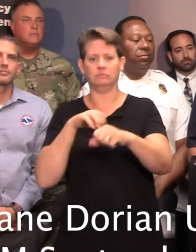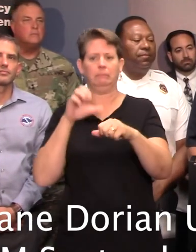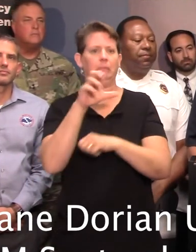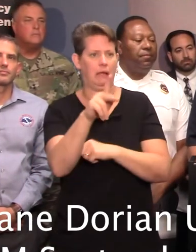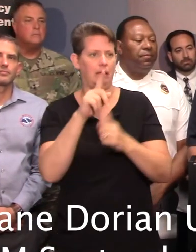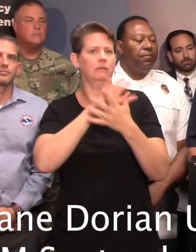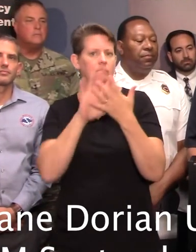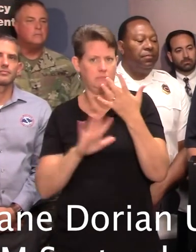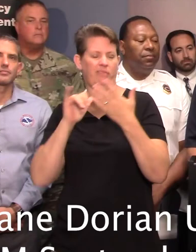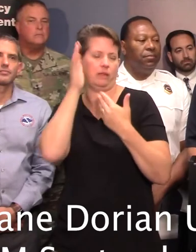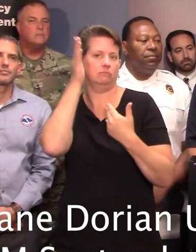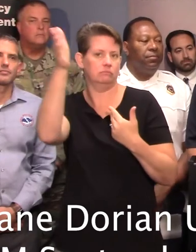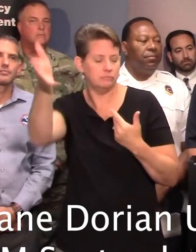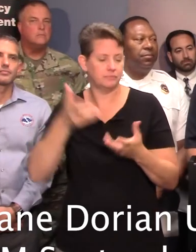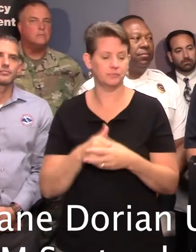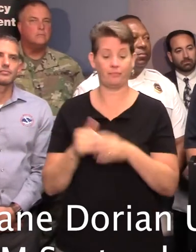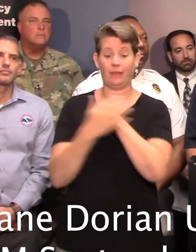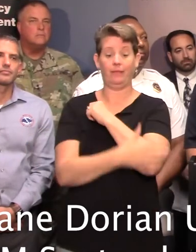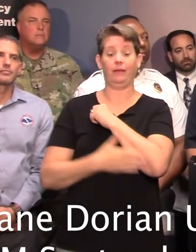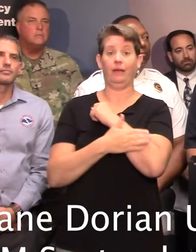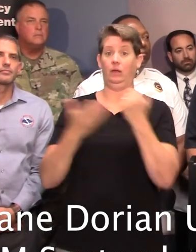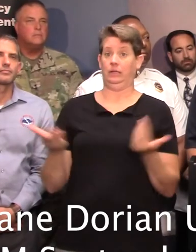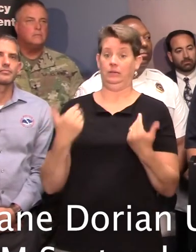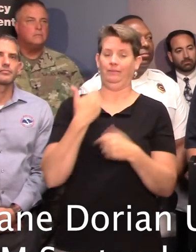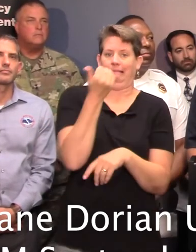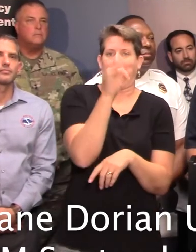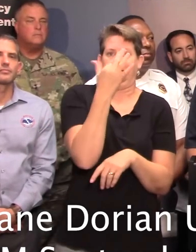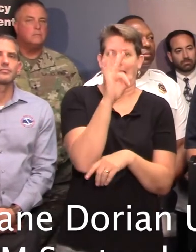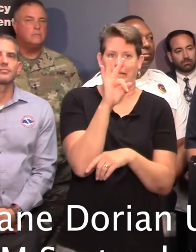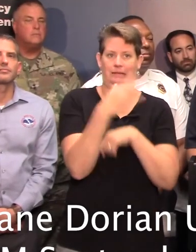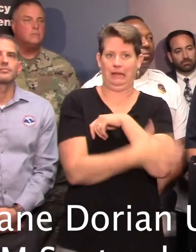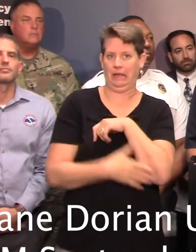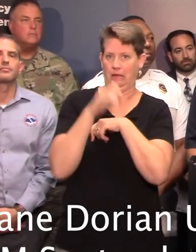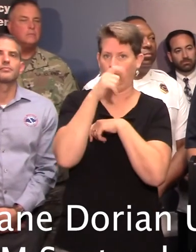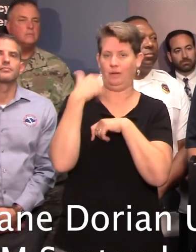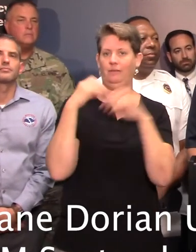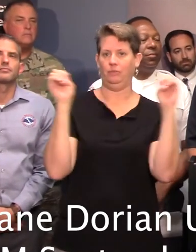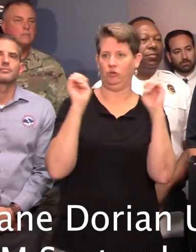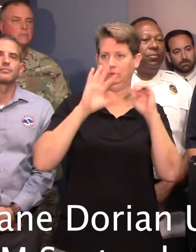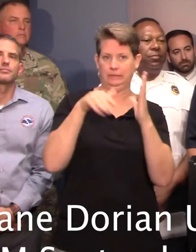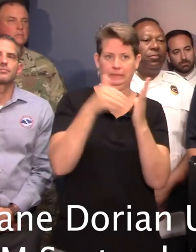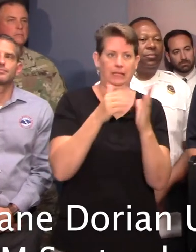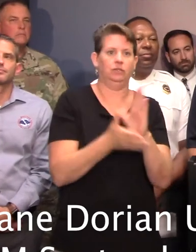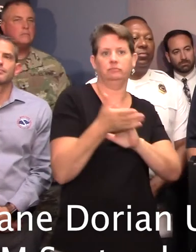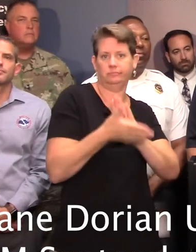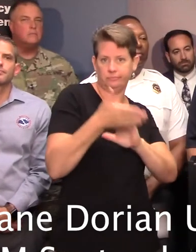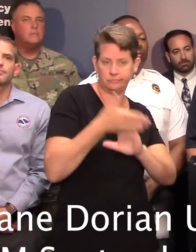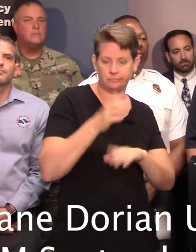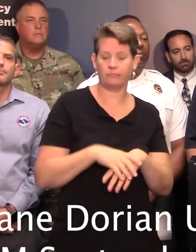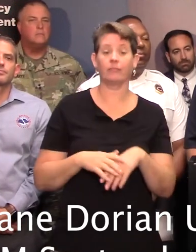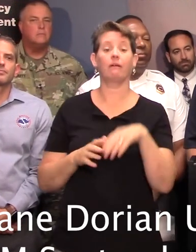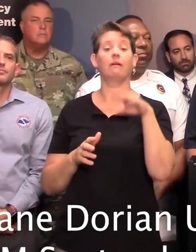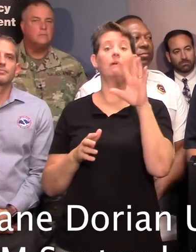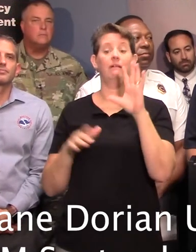future. At the county level, there's 19 counties with their emergency operations centers that are operational at some status. We